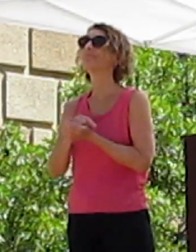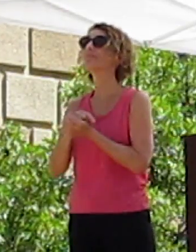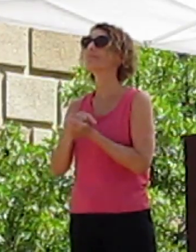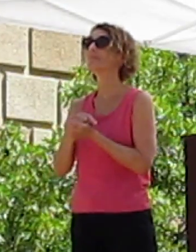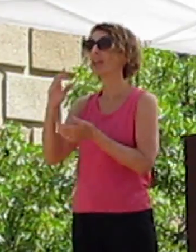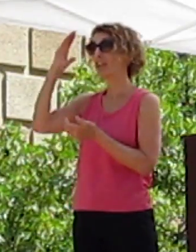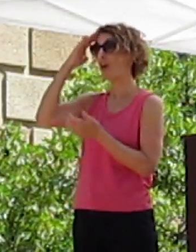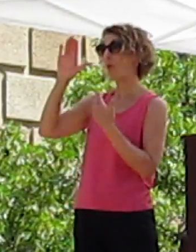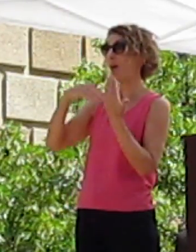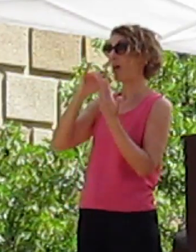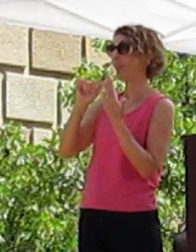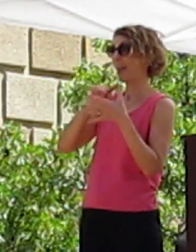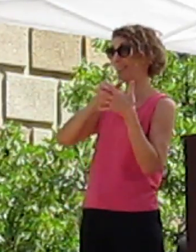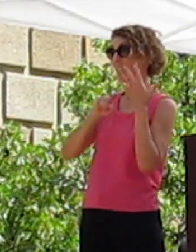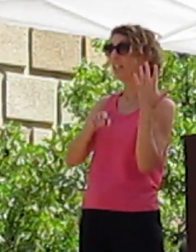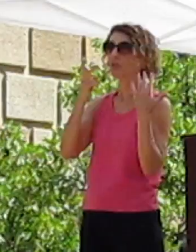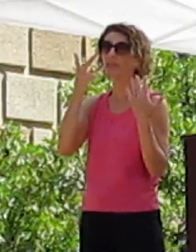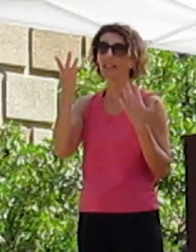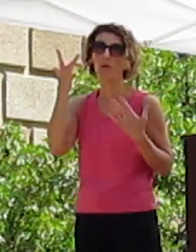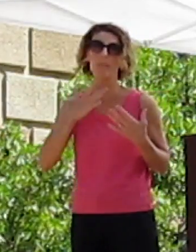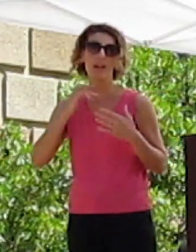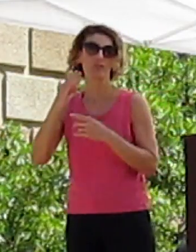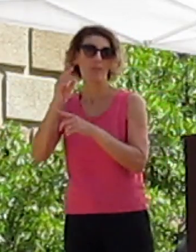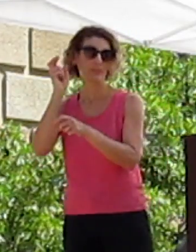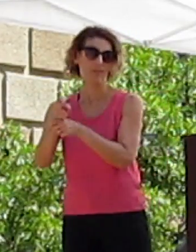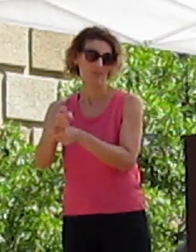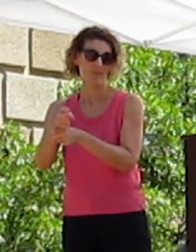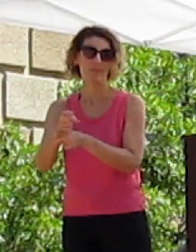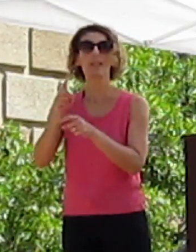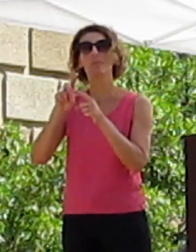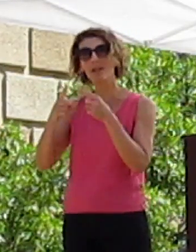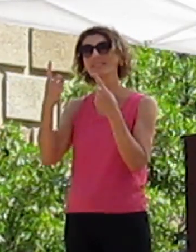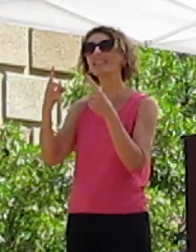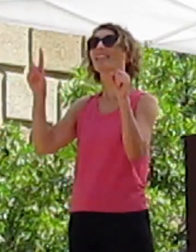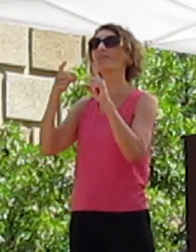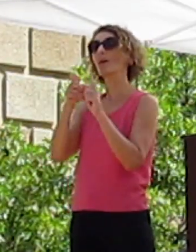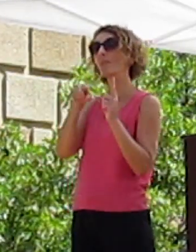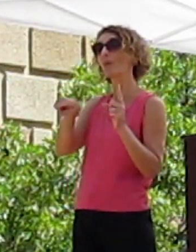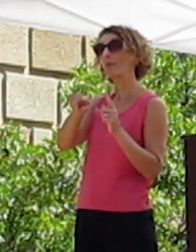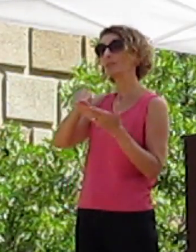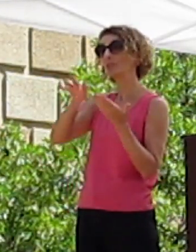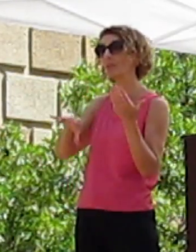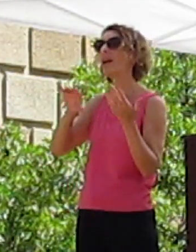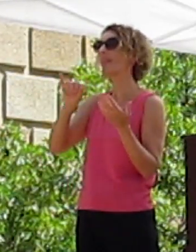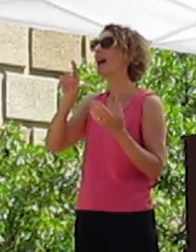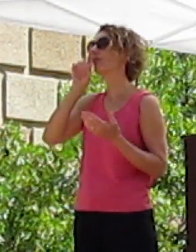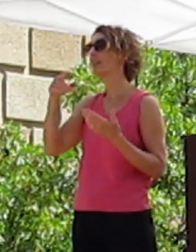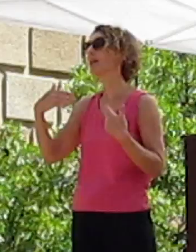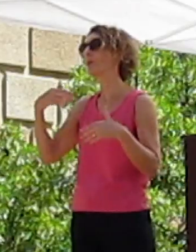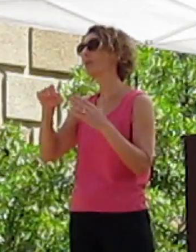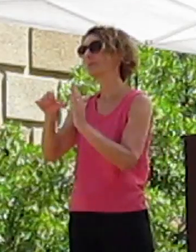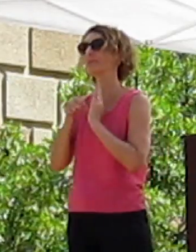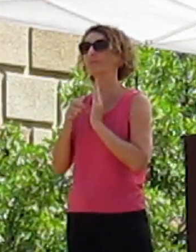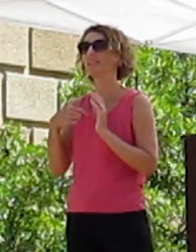mind, you can see why I have a difficult job. But it is the successes from these students that really make my day.